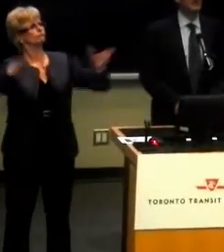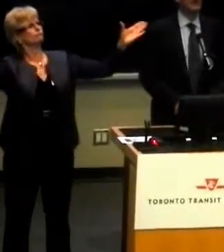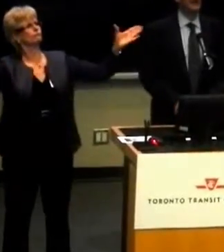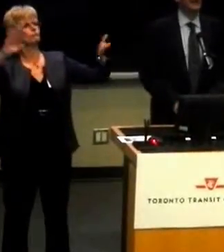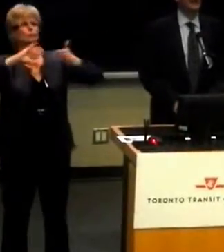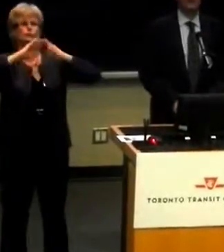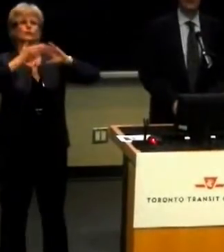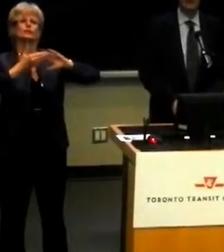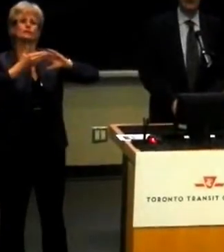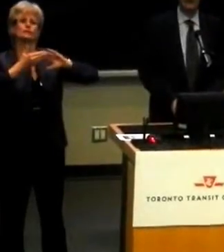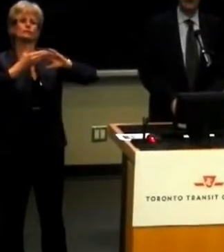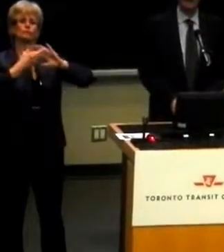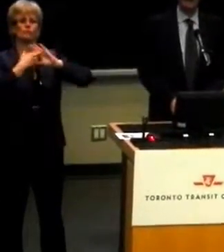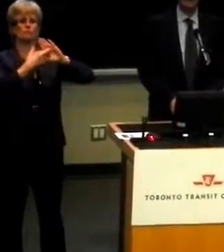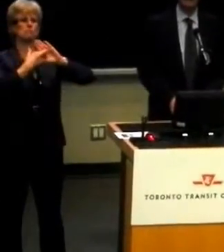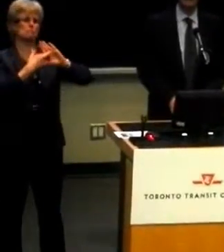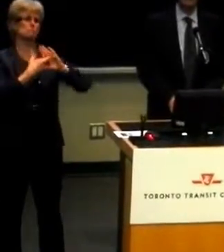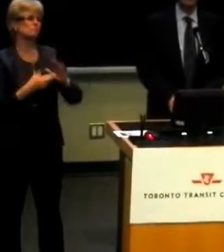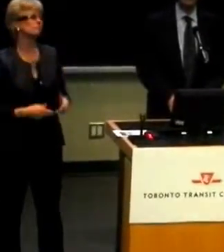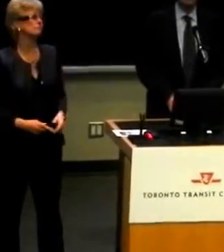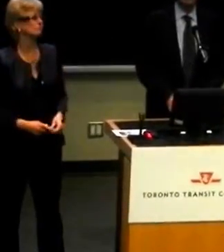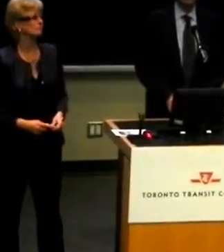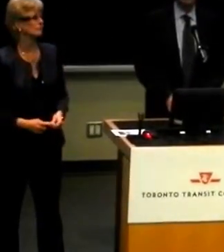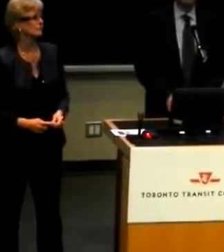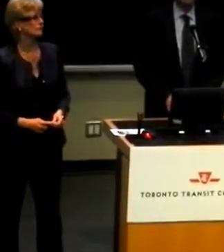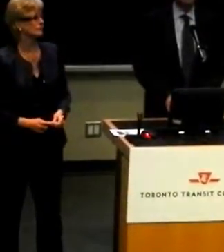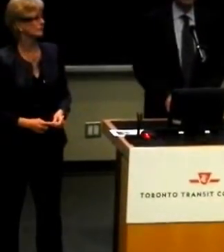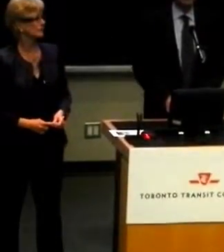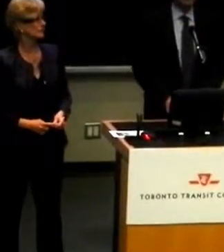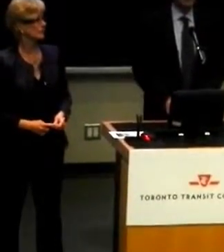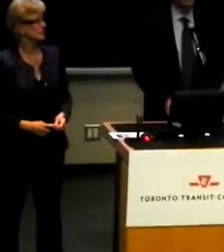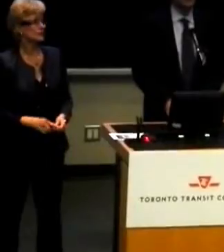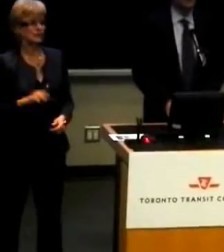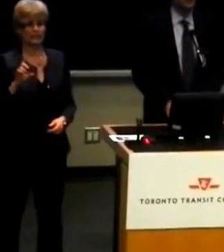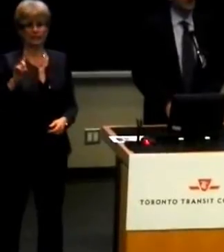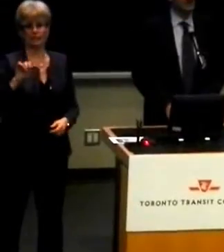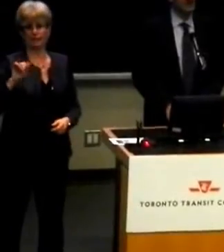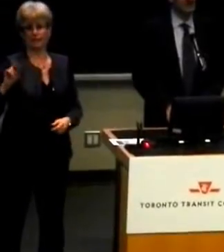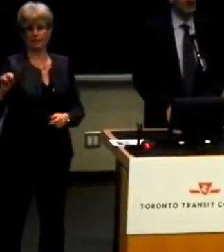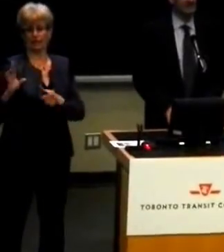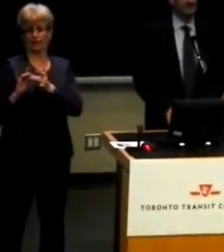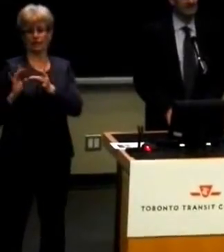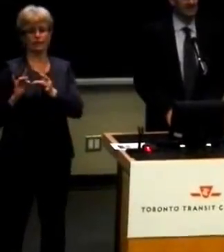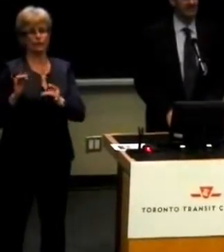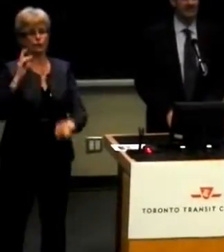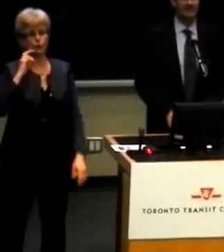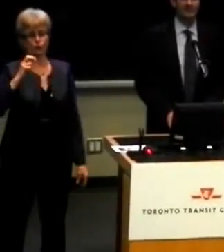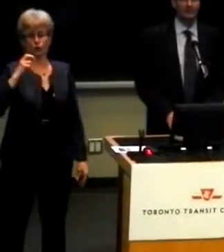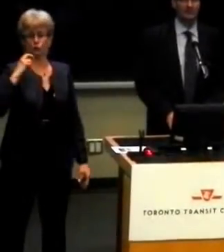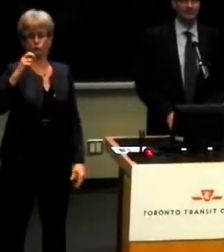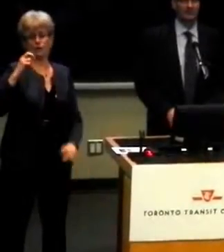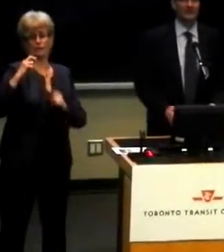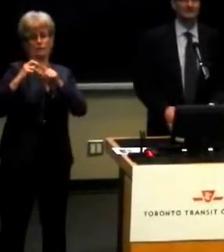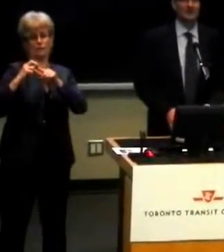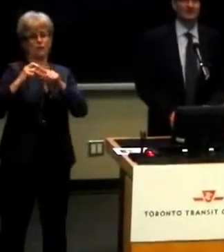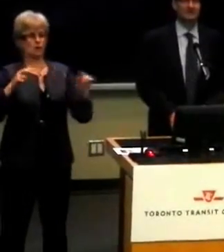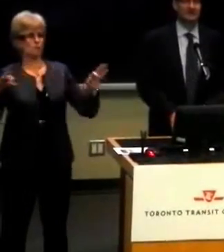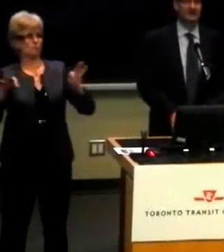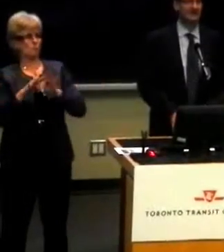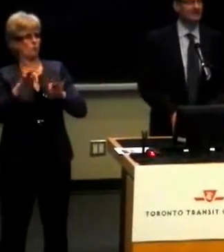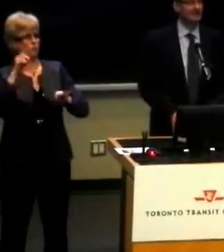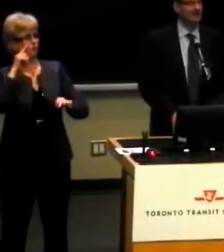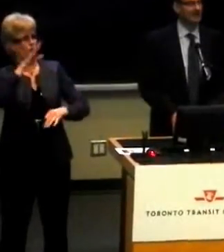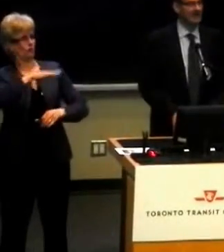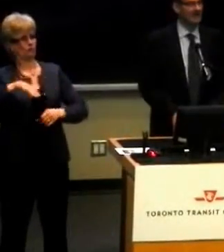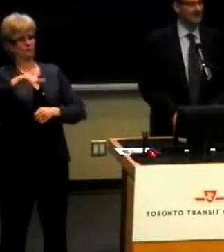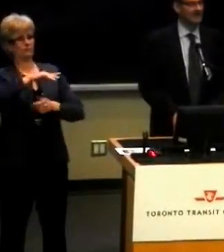community representation here. Certainly as Dan has mentioned, transit is very important for this part of